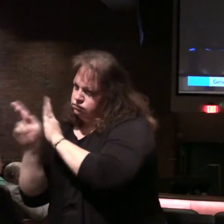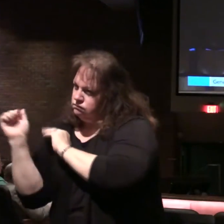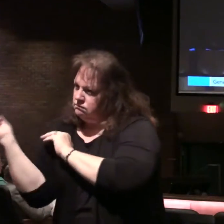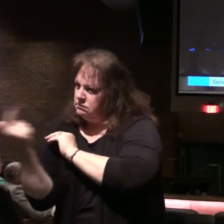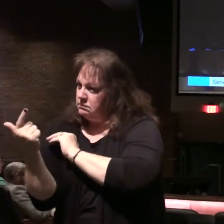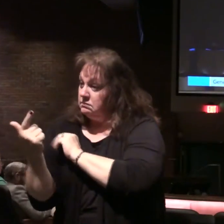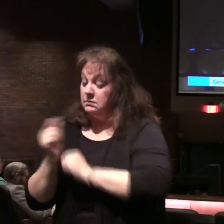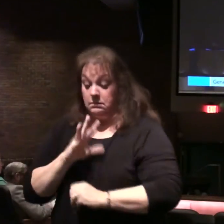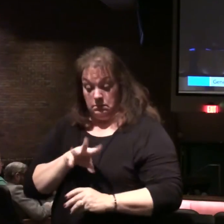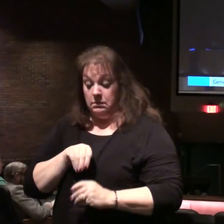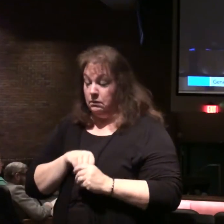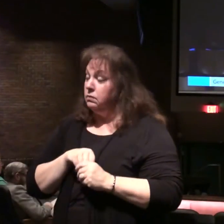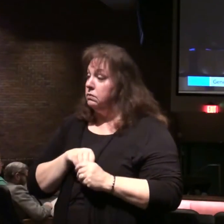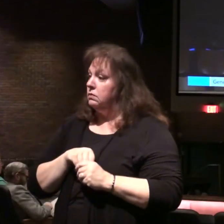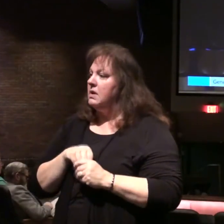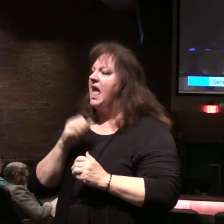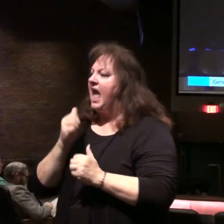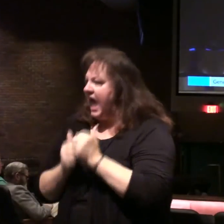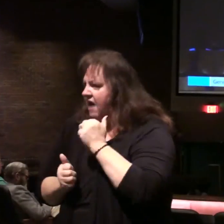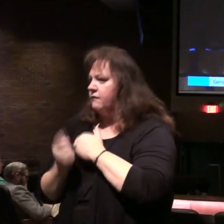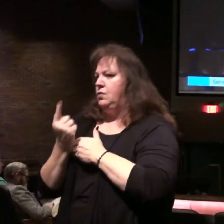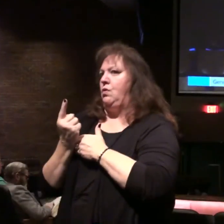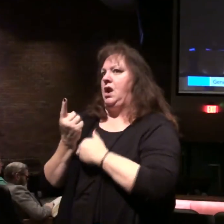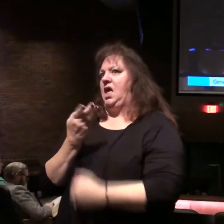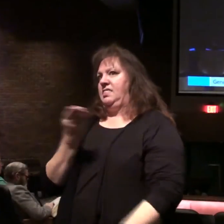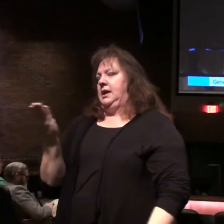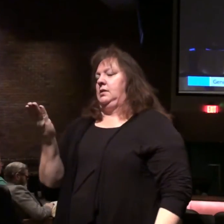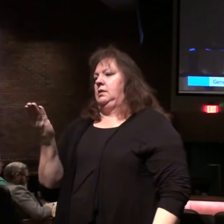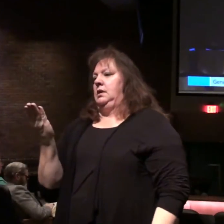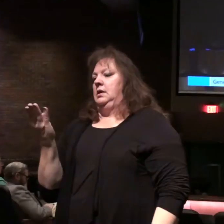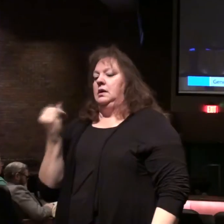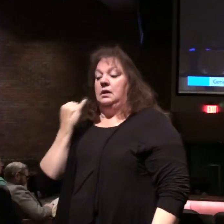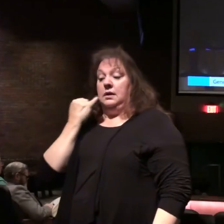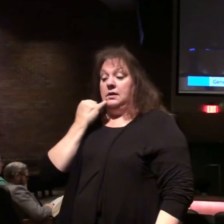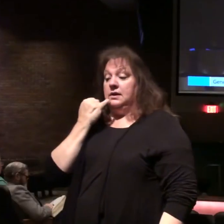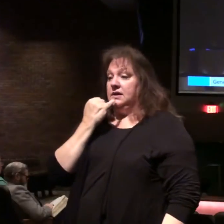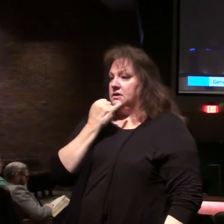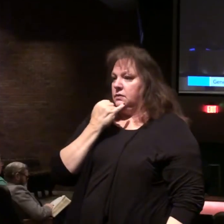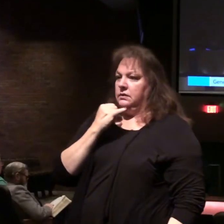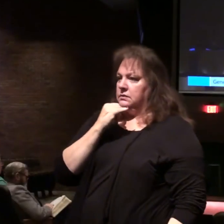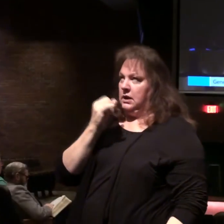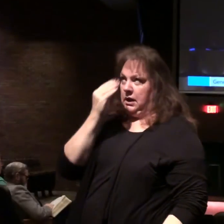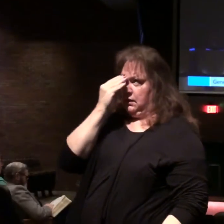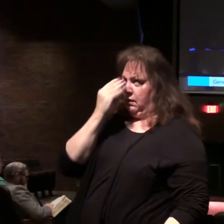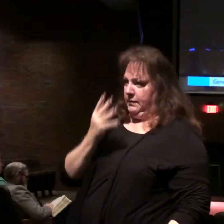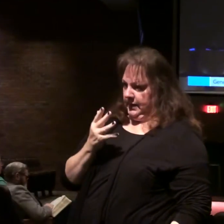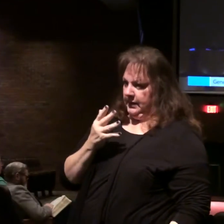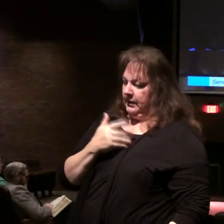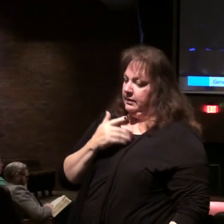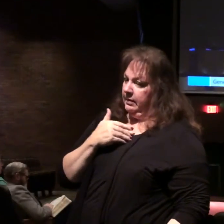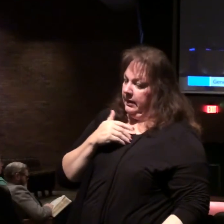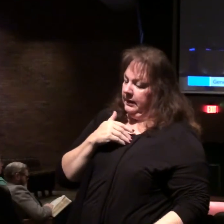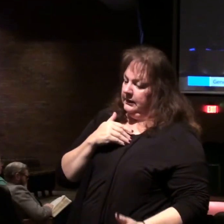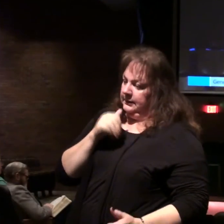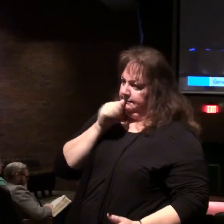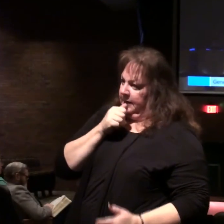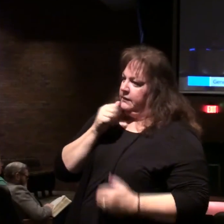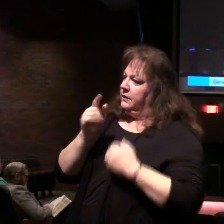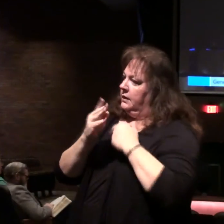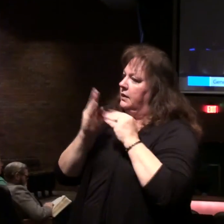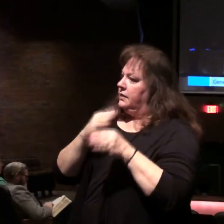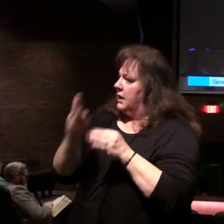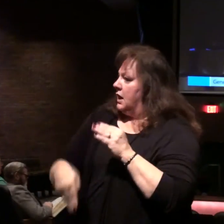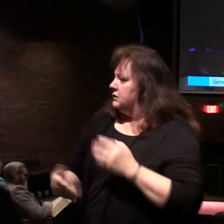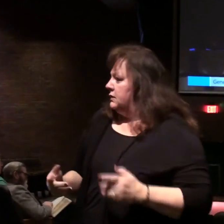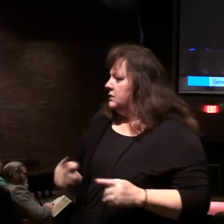will include everyone there. Now, Israel's not obedient and there are consequences for that. But that's the